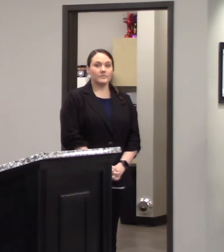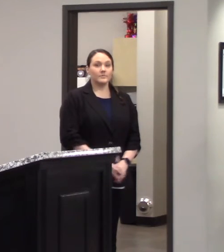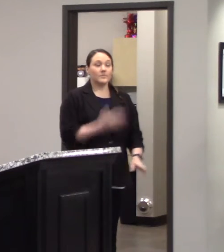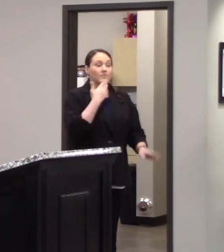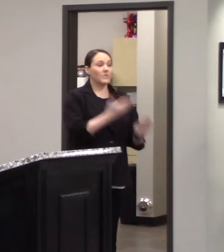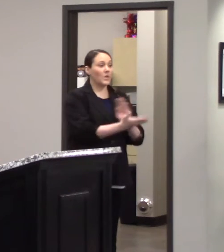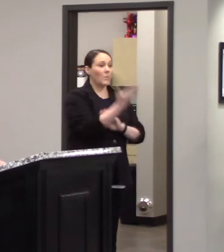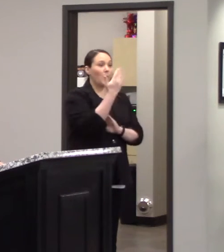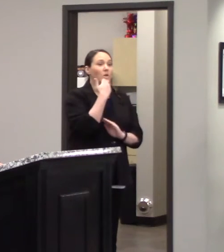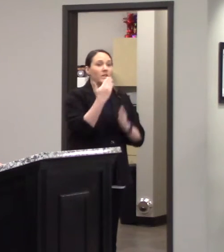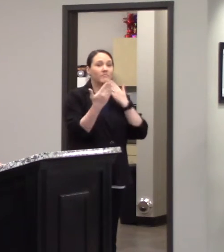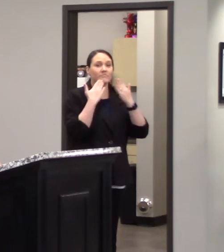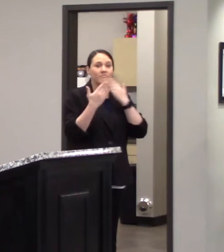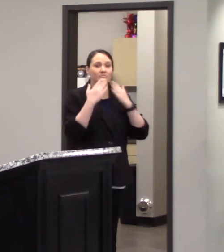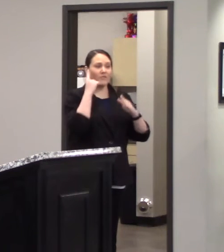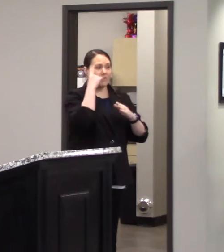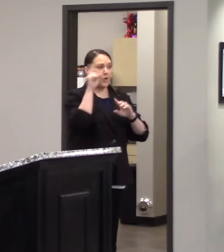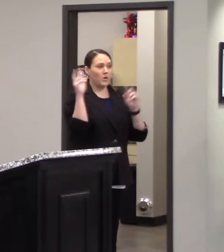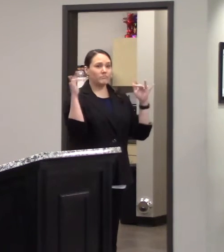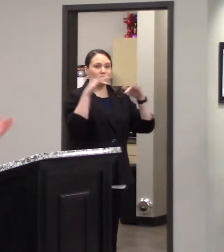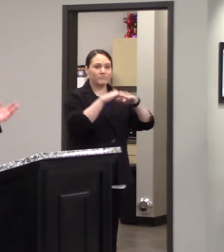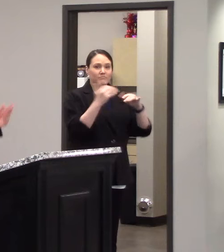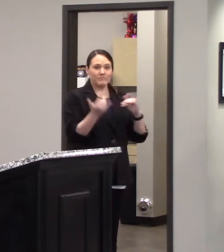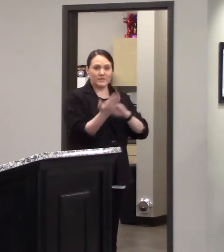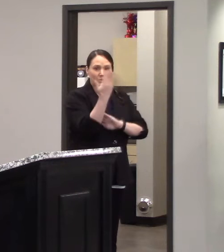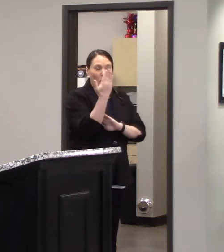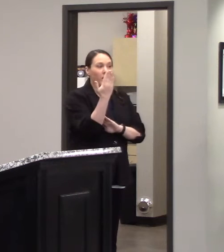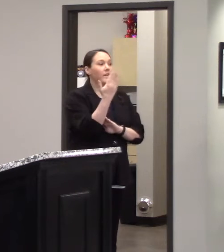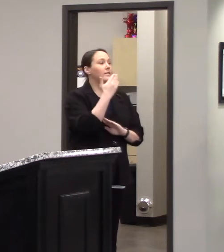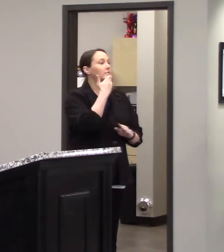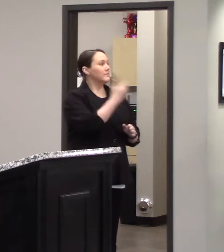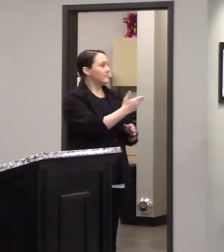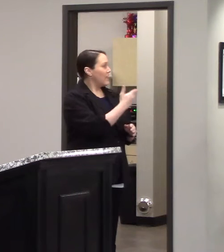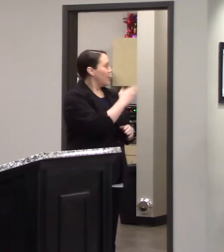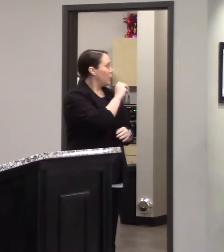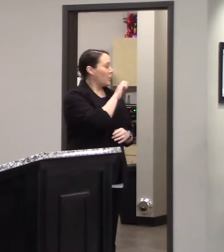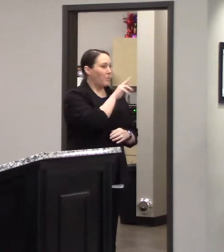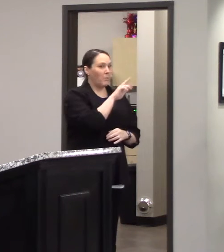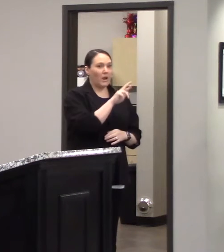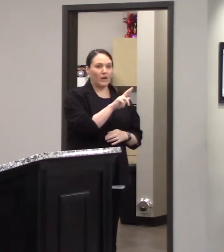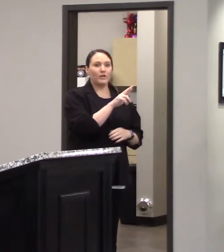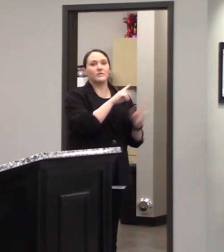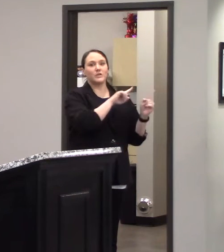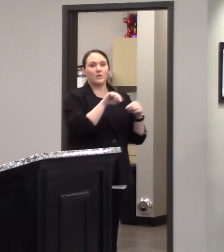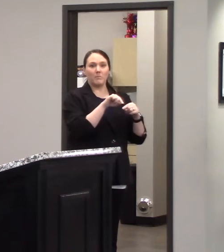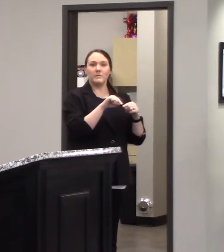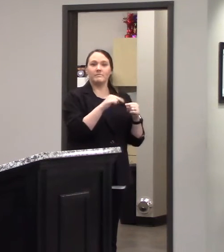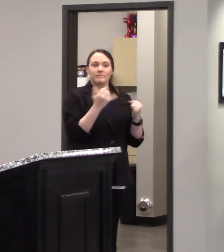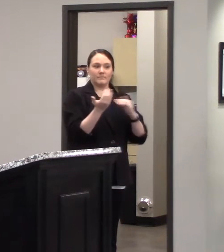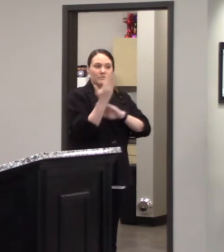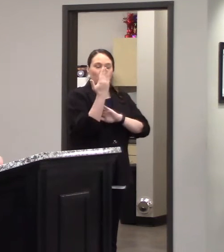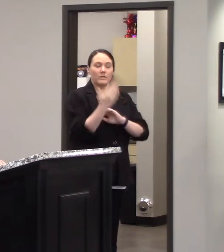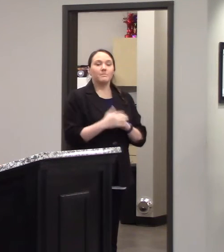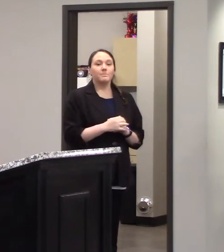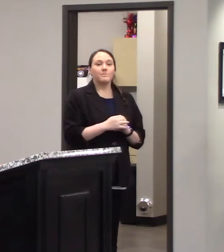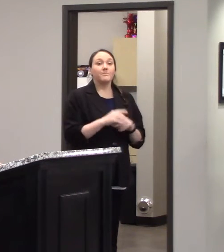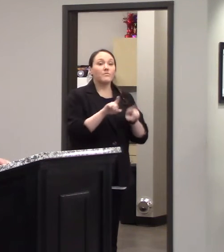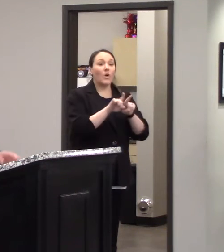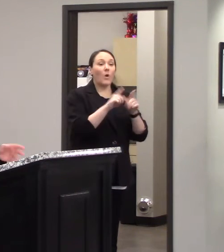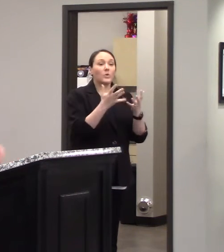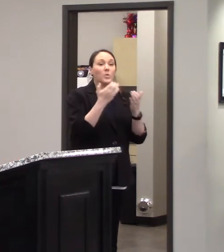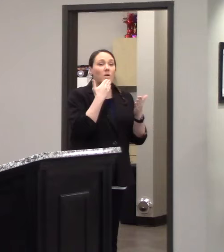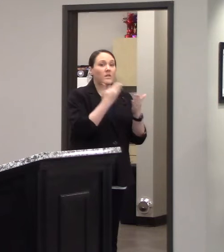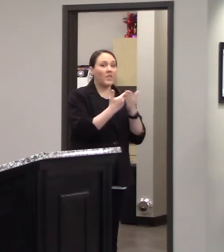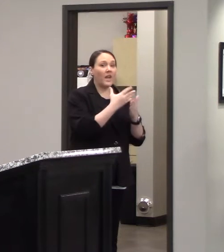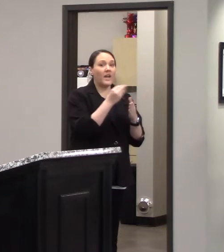Good morning I want to thank everyone for coming this morning special thanks to Mayor Bradshaw Mayor Akins for attendance this morning I also like to thank